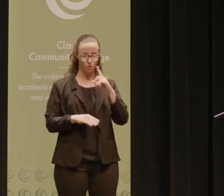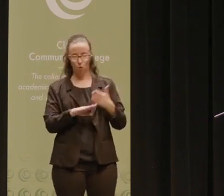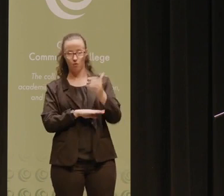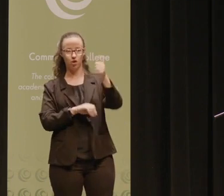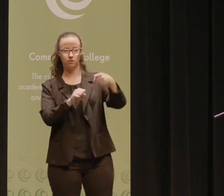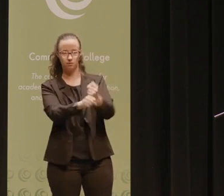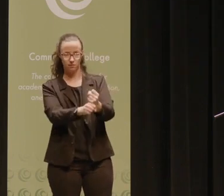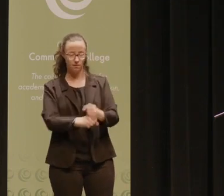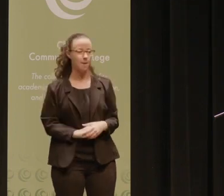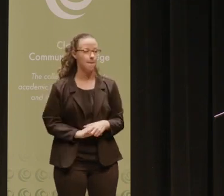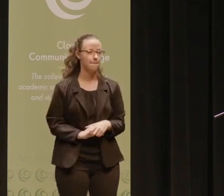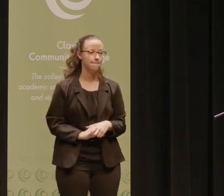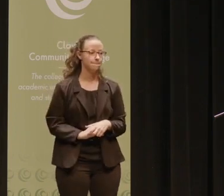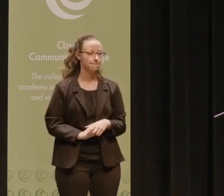a decade.